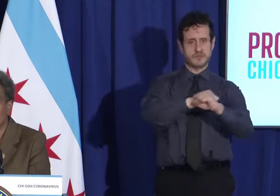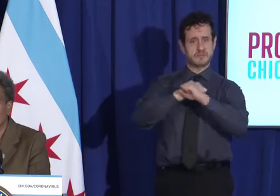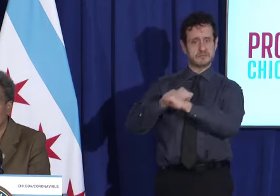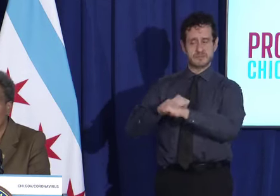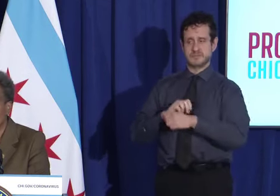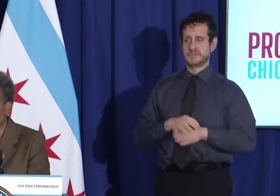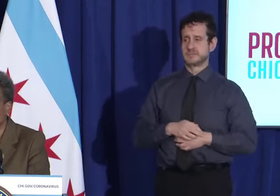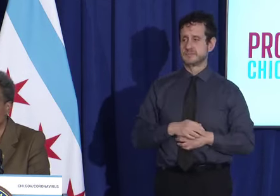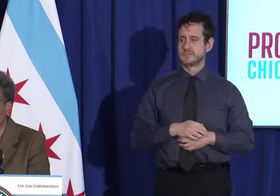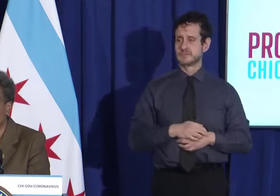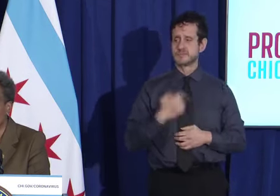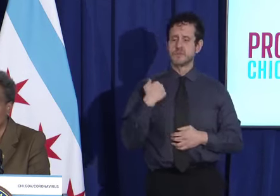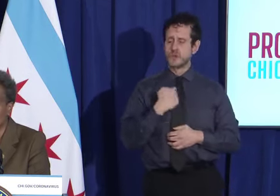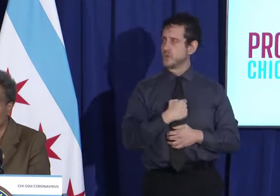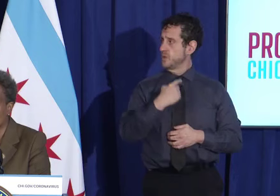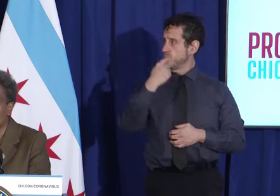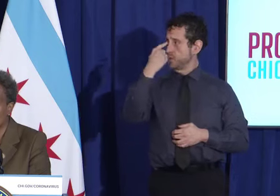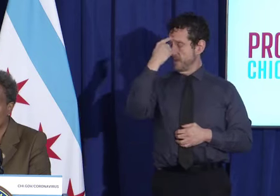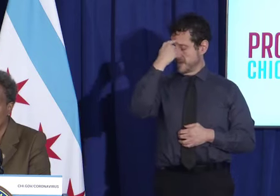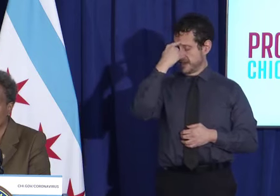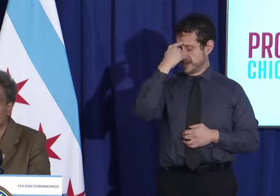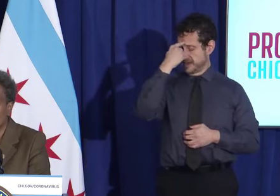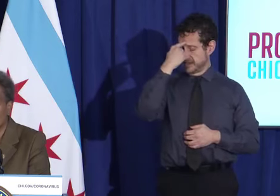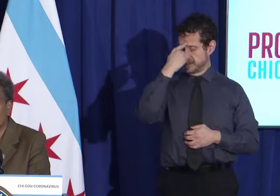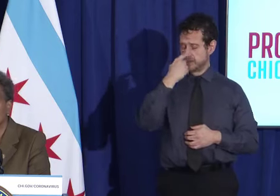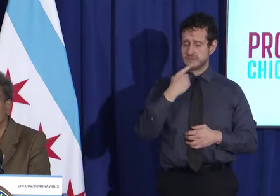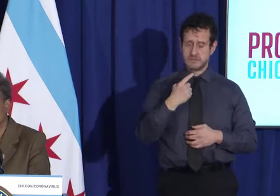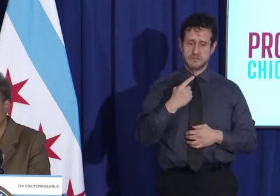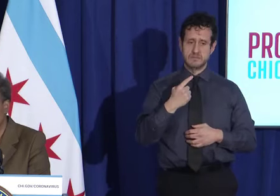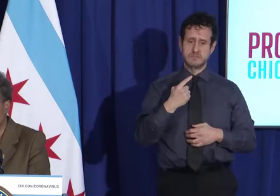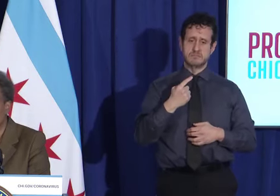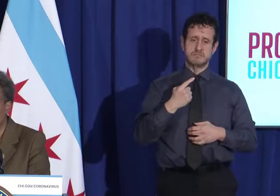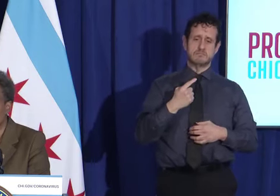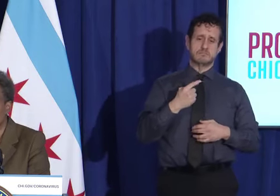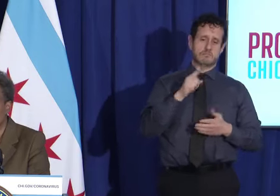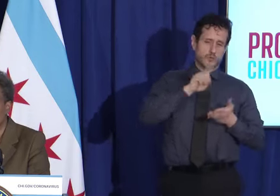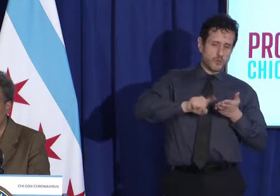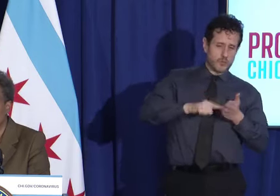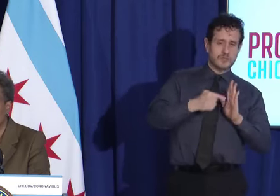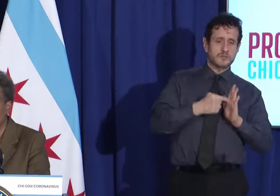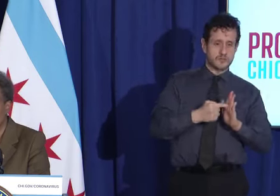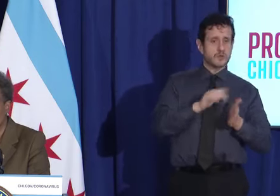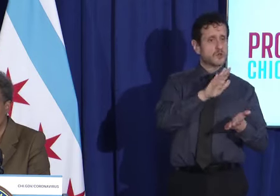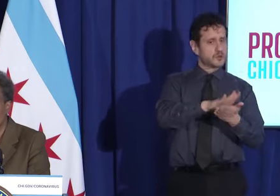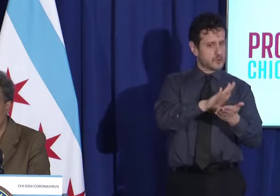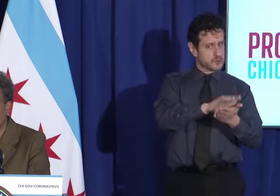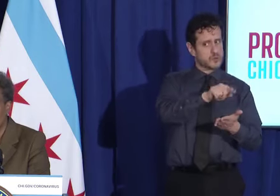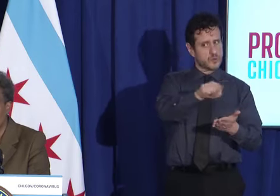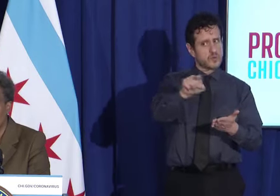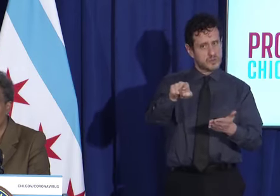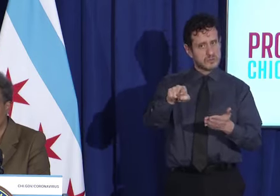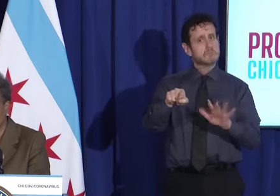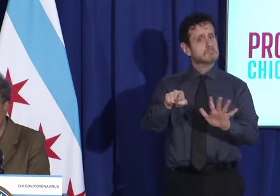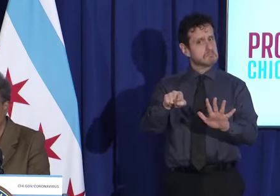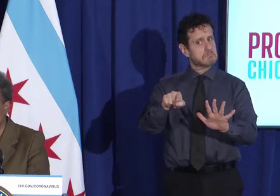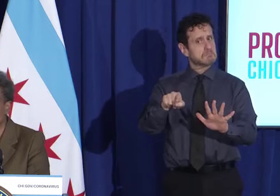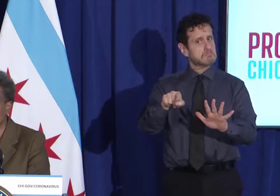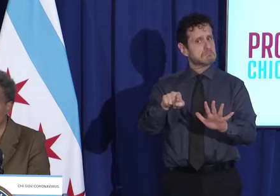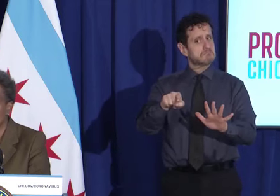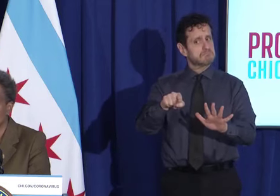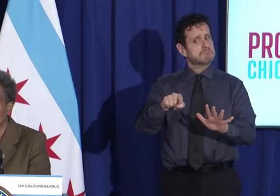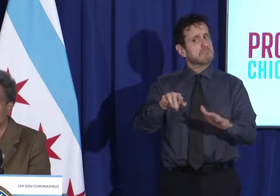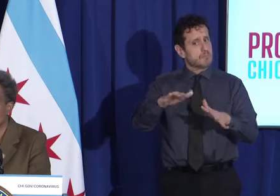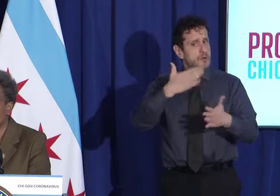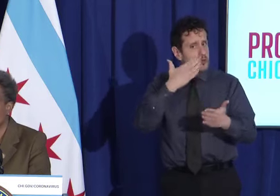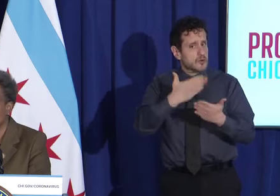And we think that they, based upon how we're tracking, they are actually doing fairly well under the circumstances.